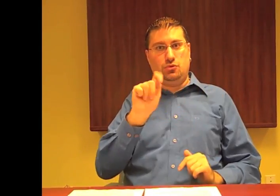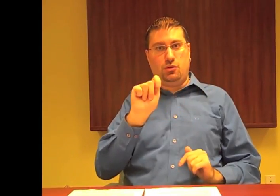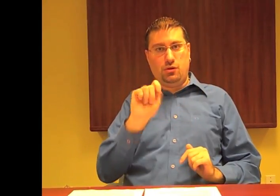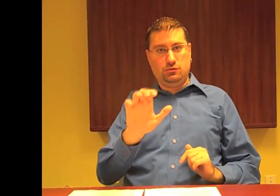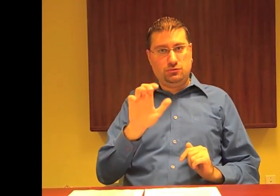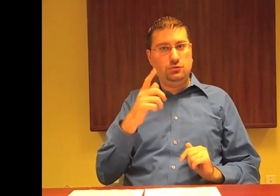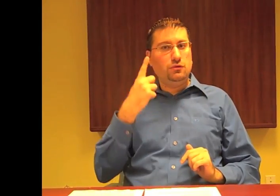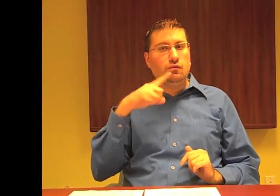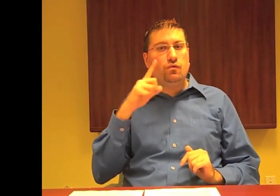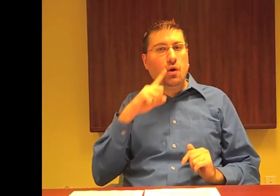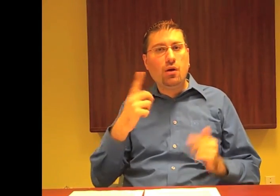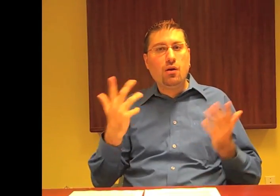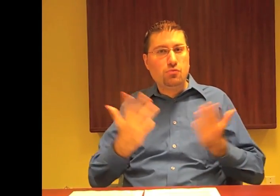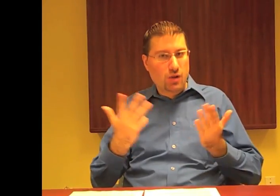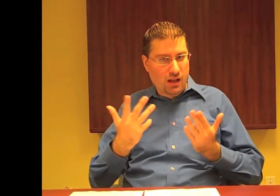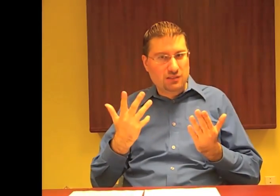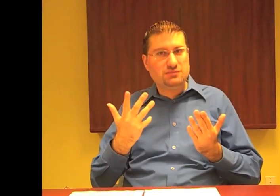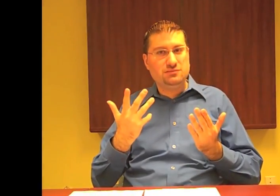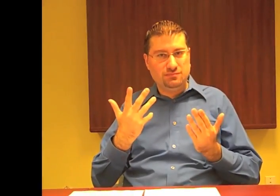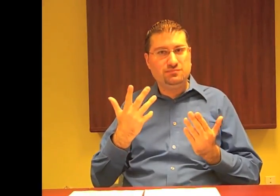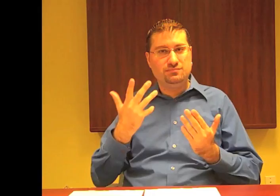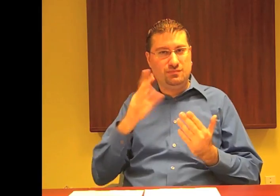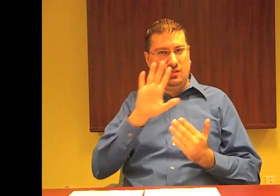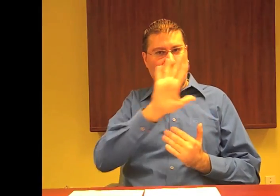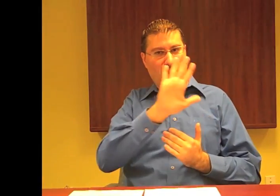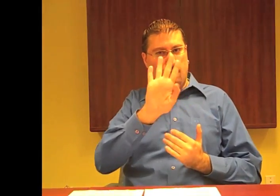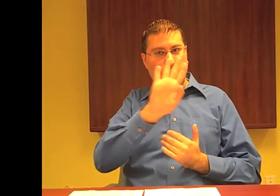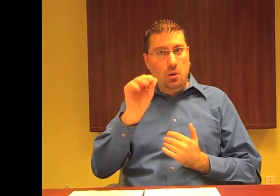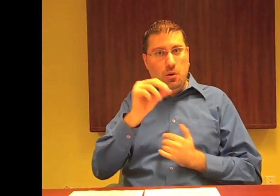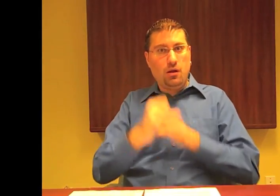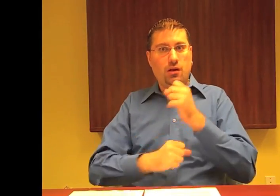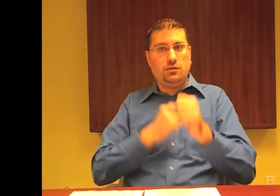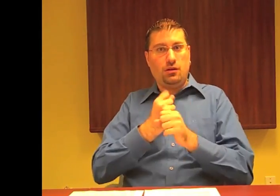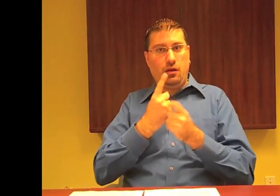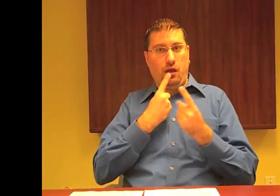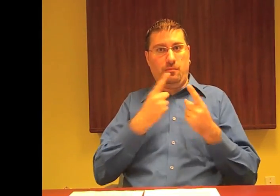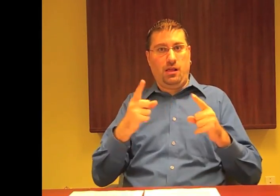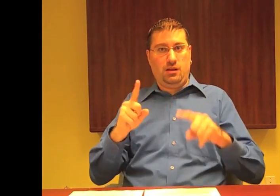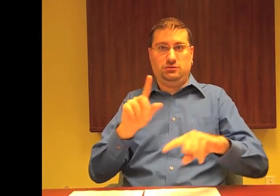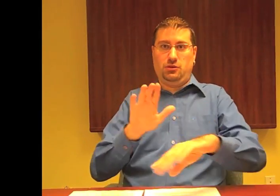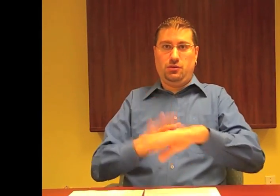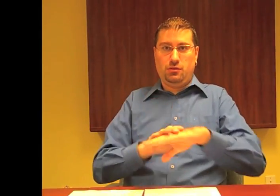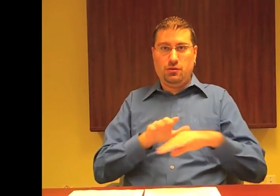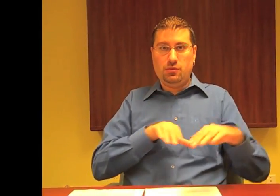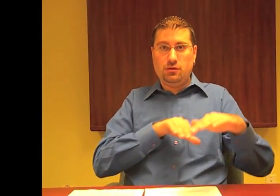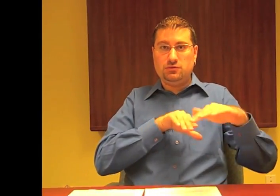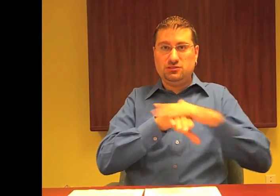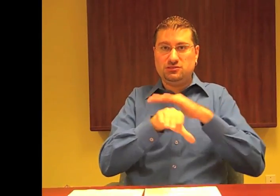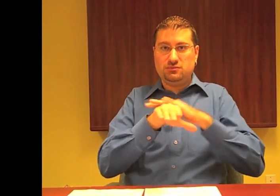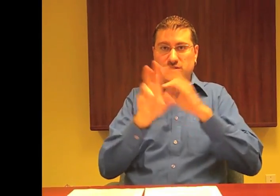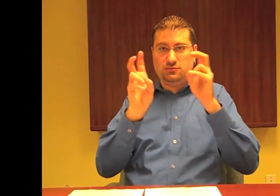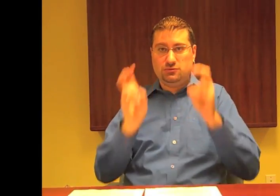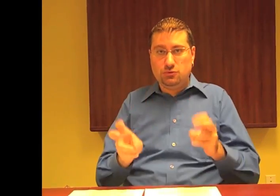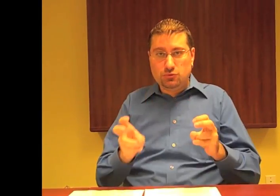to reflect on our gratitude to the CRTC for the accessibility accomplishments during the last 40 years,